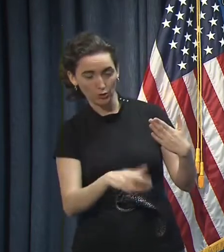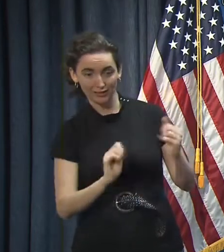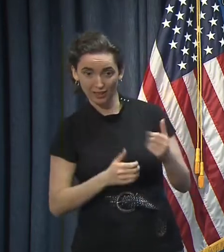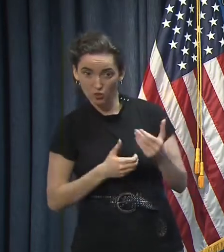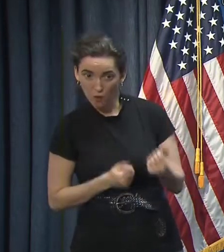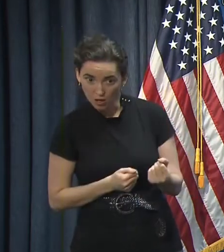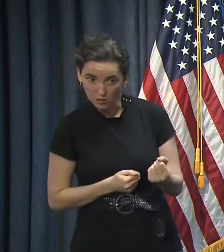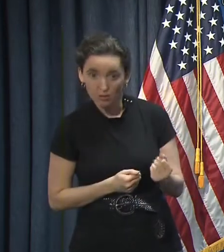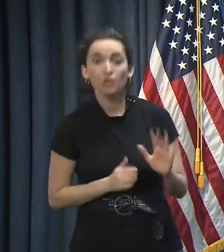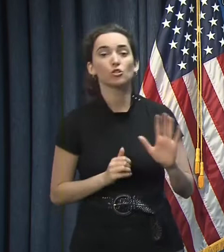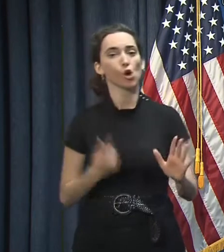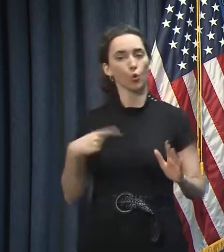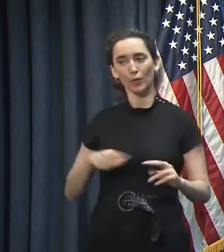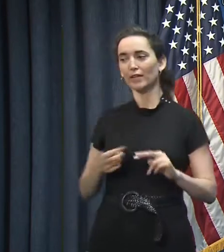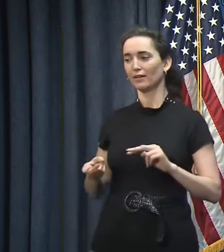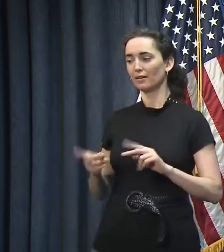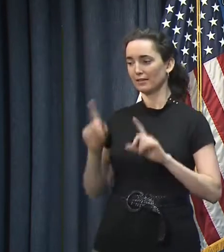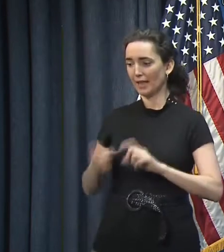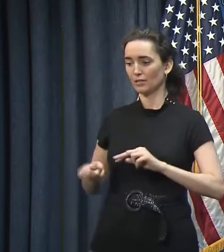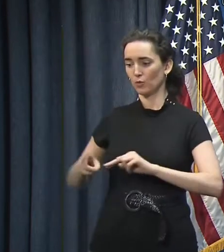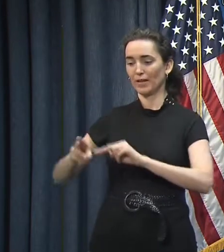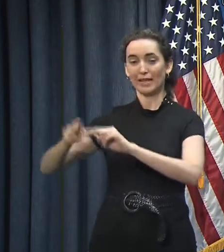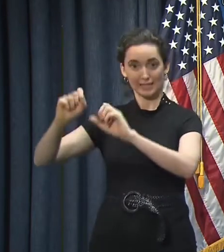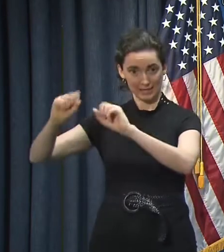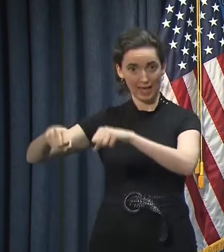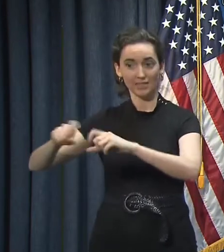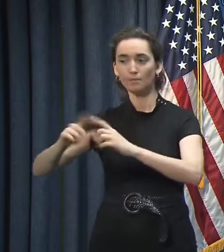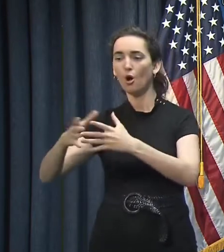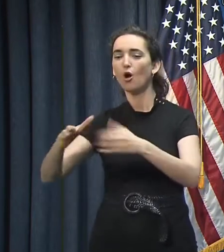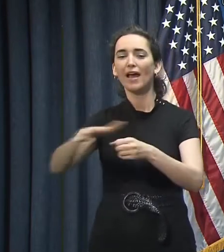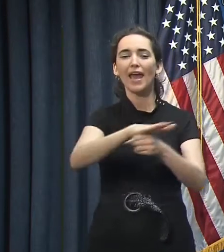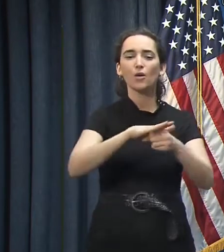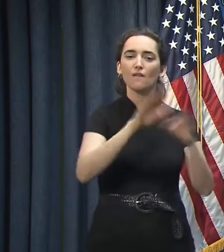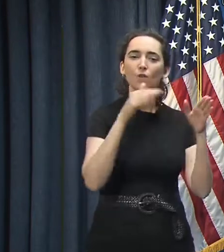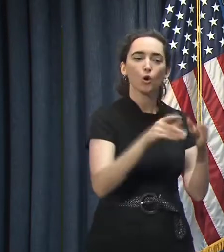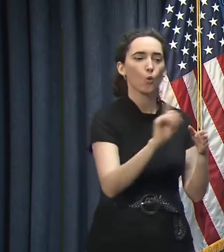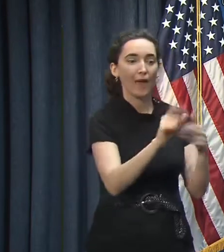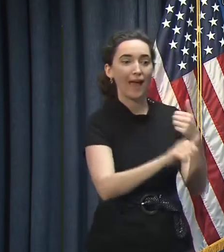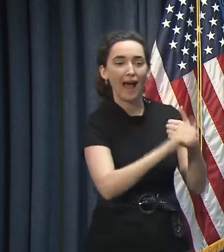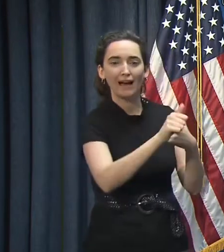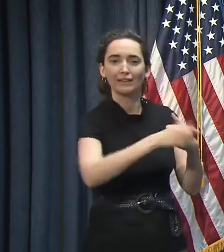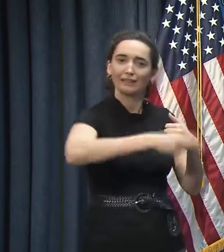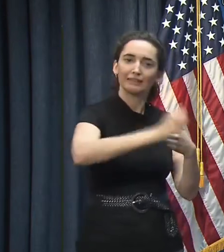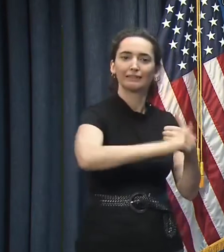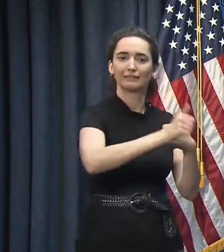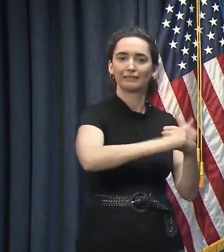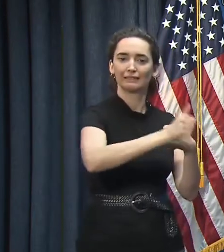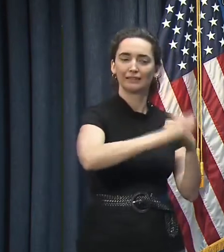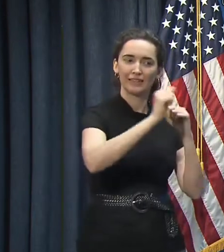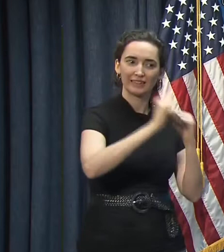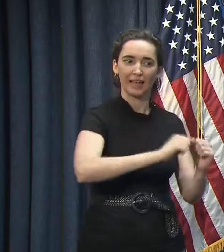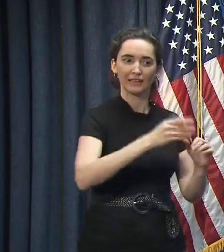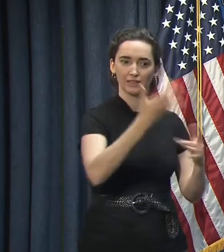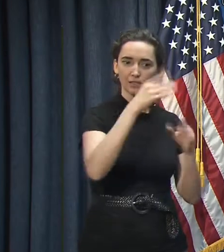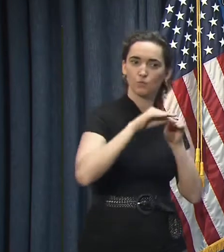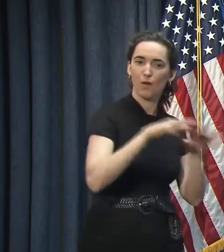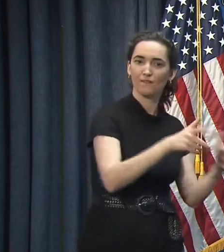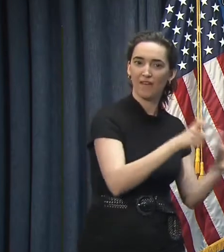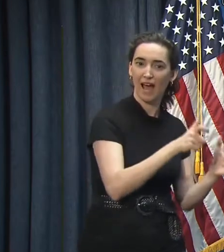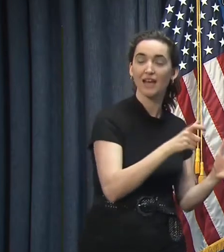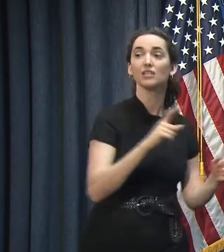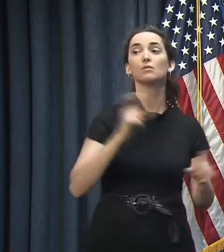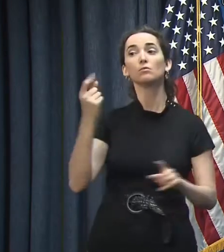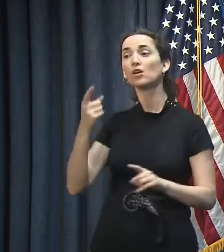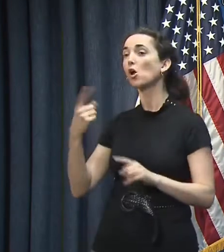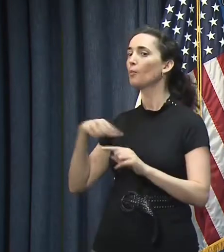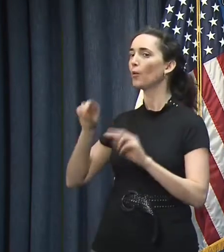capacity to test many more people. We want to focus on those people in those high-risk settings. But what may also be happening at the same time is that the amount of COVID in our community should